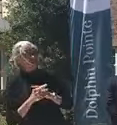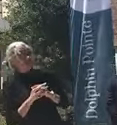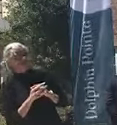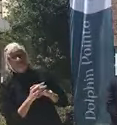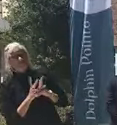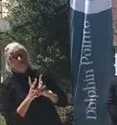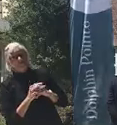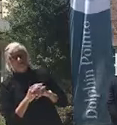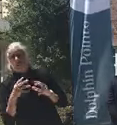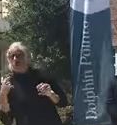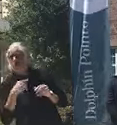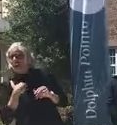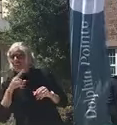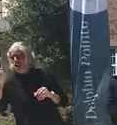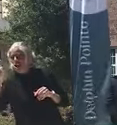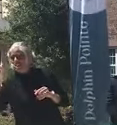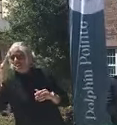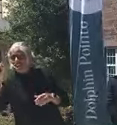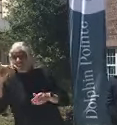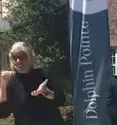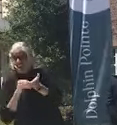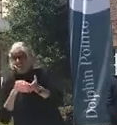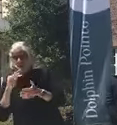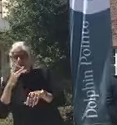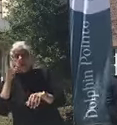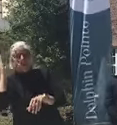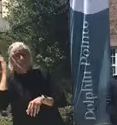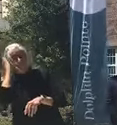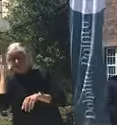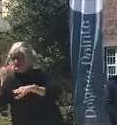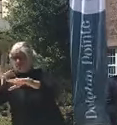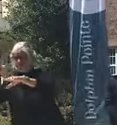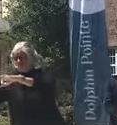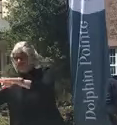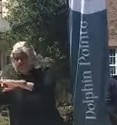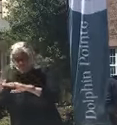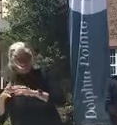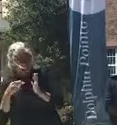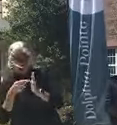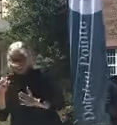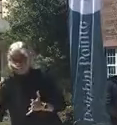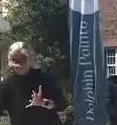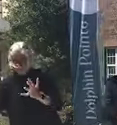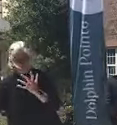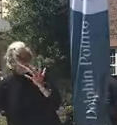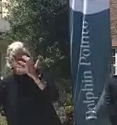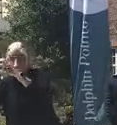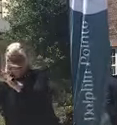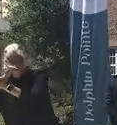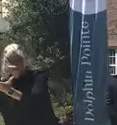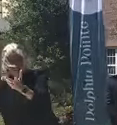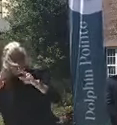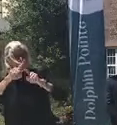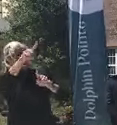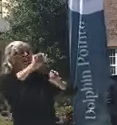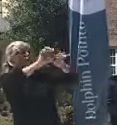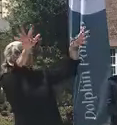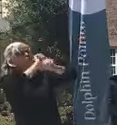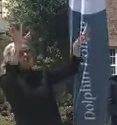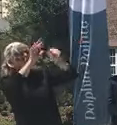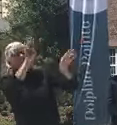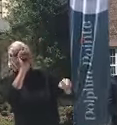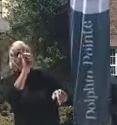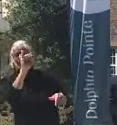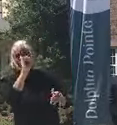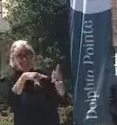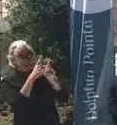,000 hospital beds. So to have that many, that would break the system. You'd have mass misery. But they were actually writing things like that. But